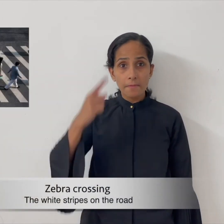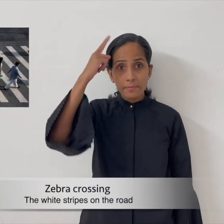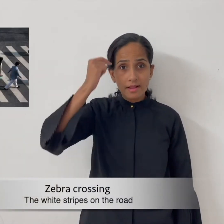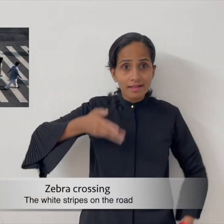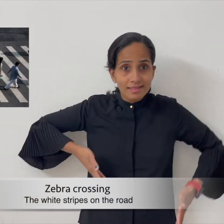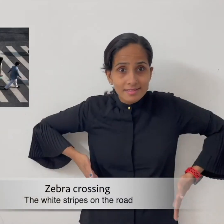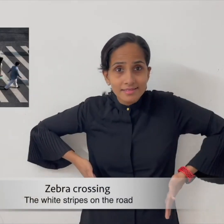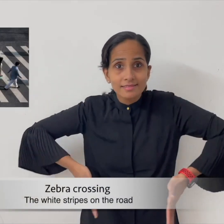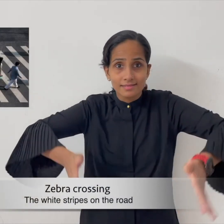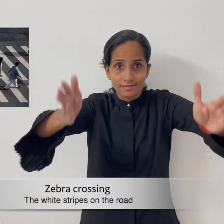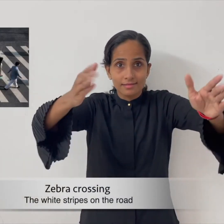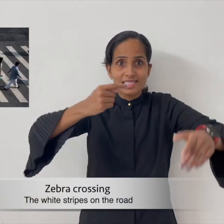zebra crossing